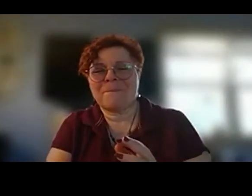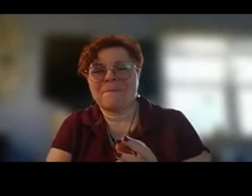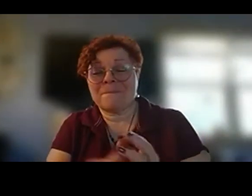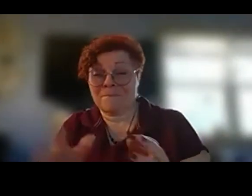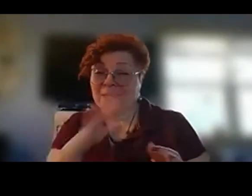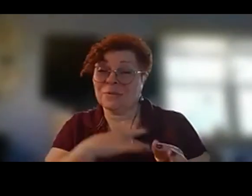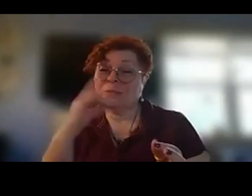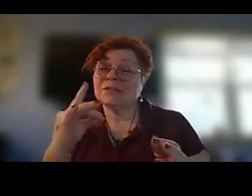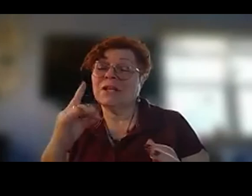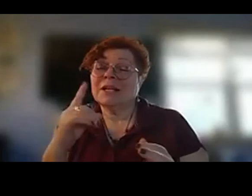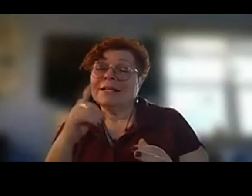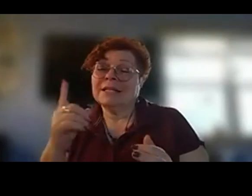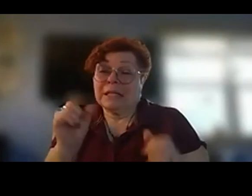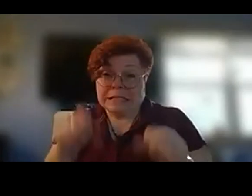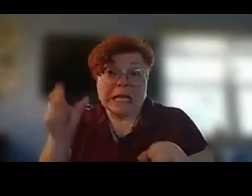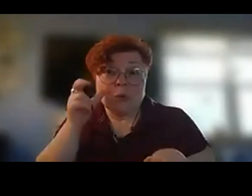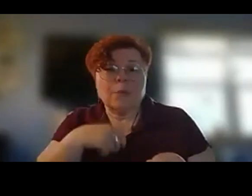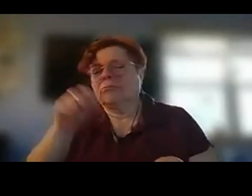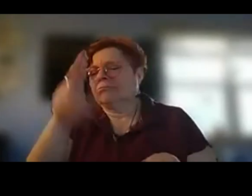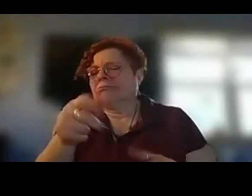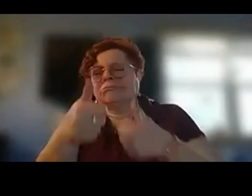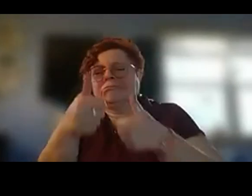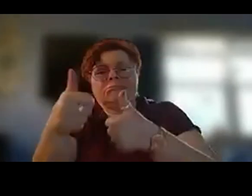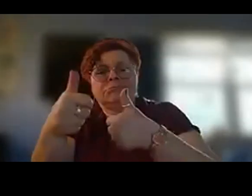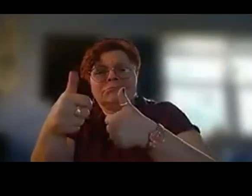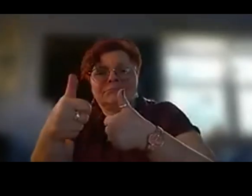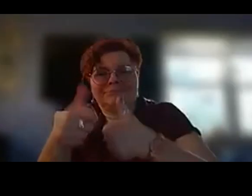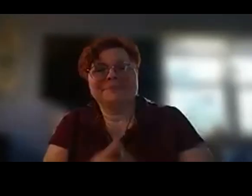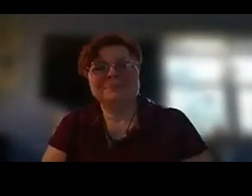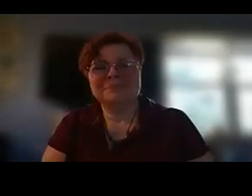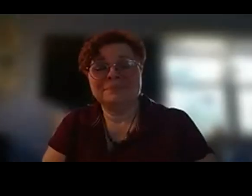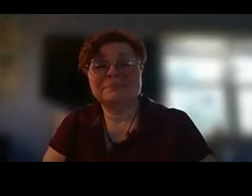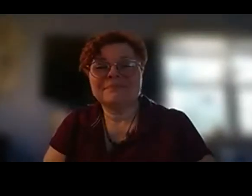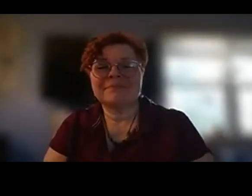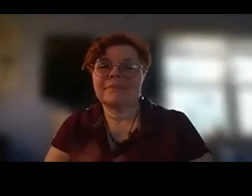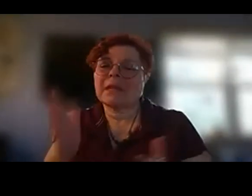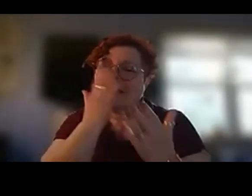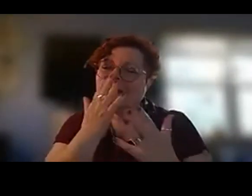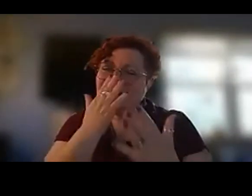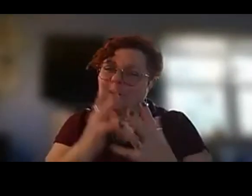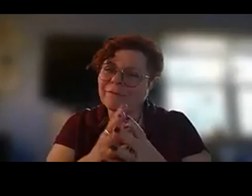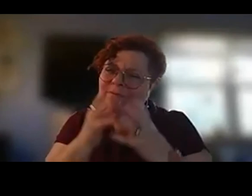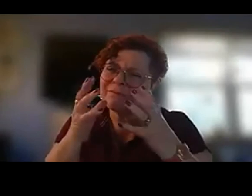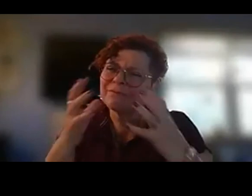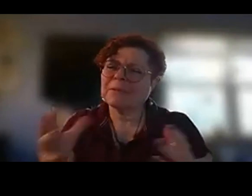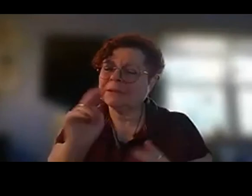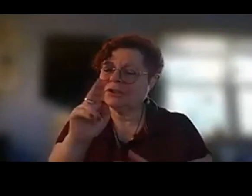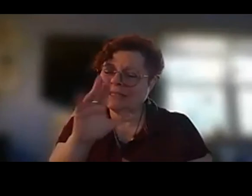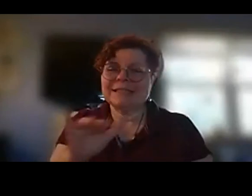can you hear me okay yes great well thank you very very much uh nancy i appreciate your